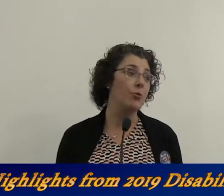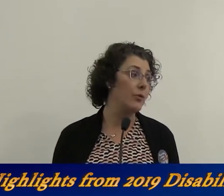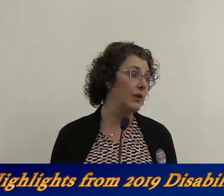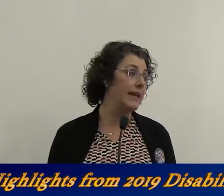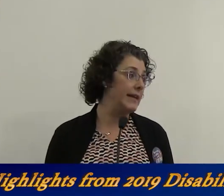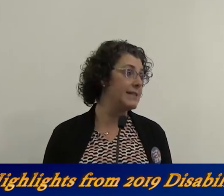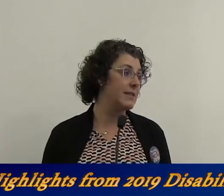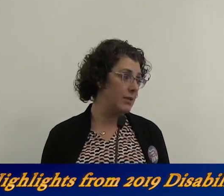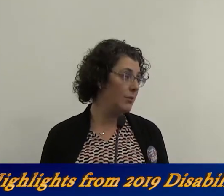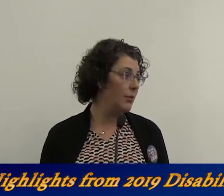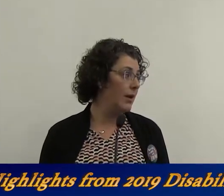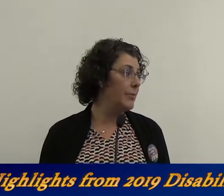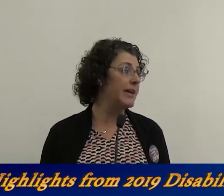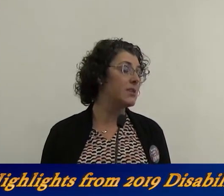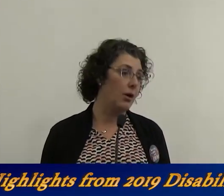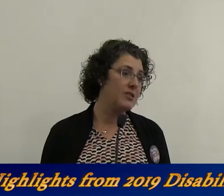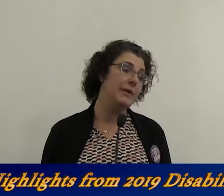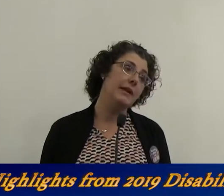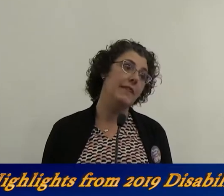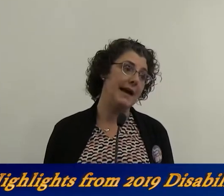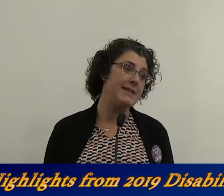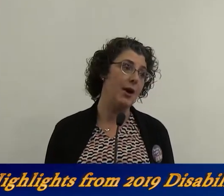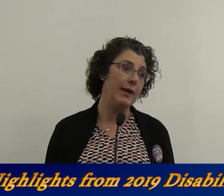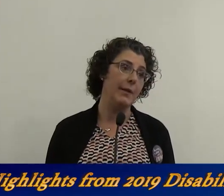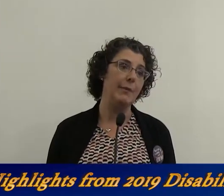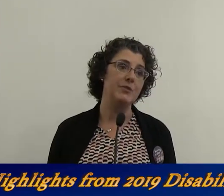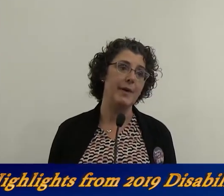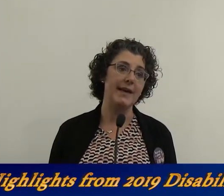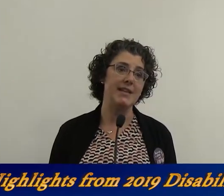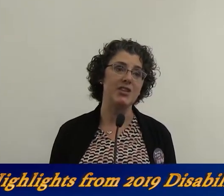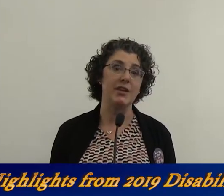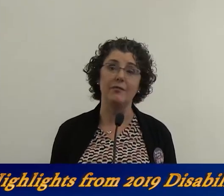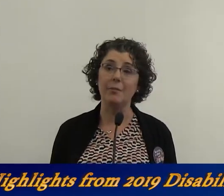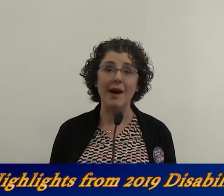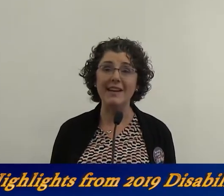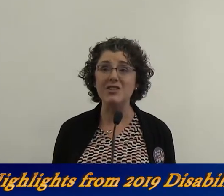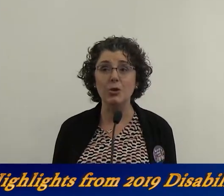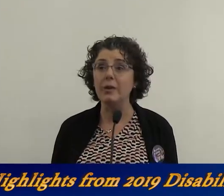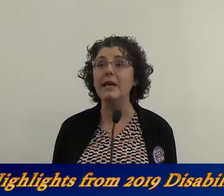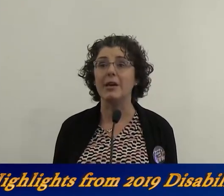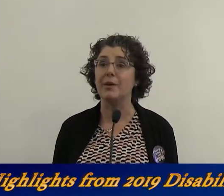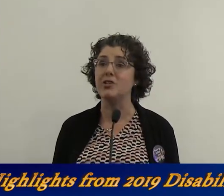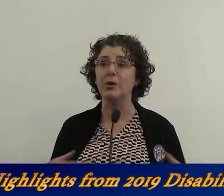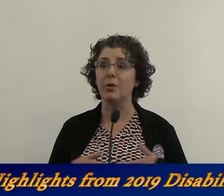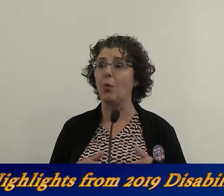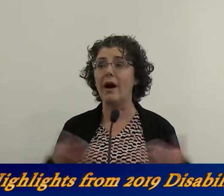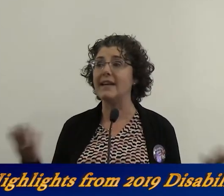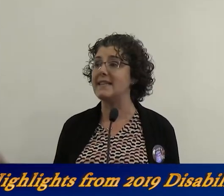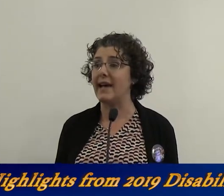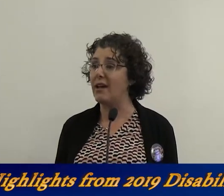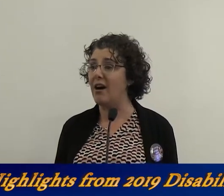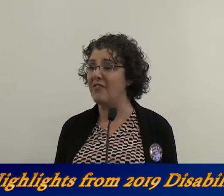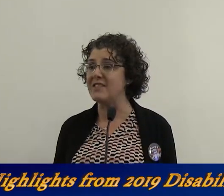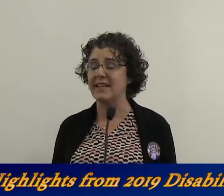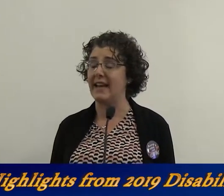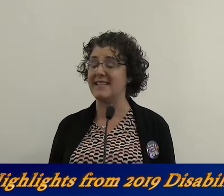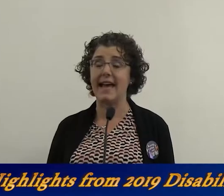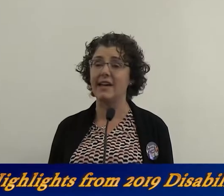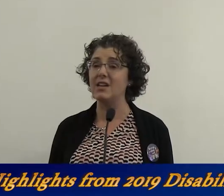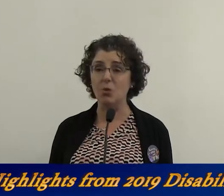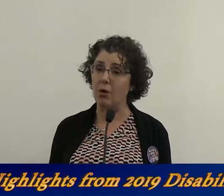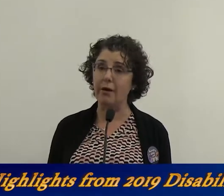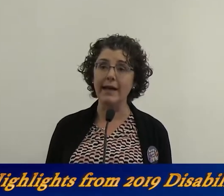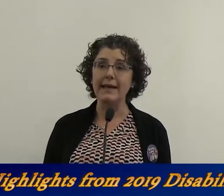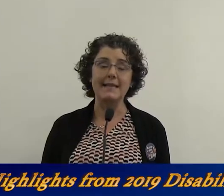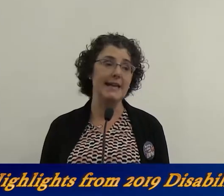And that's what we really need to do. Because ultimately that's how we get people to pay attention. And Vermont is unique because you can walk into any office and